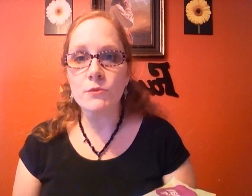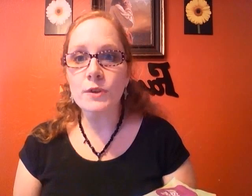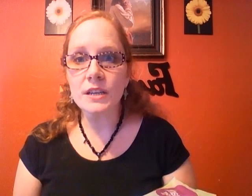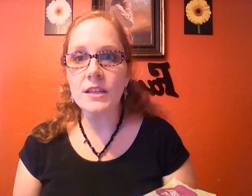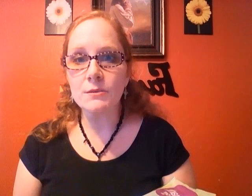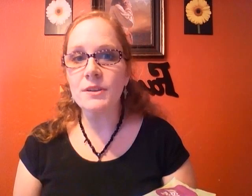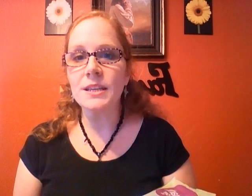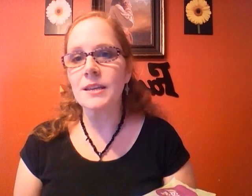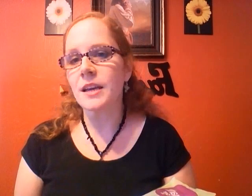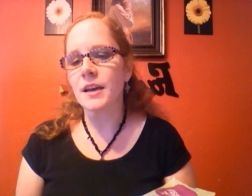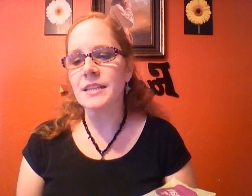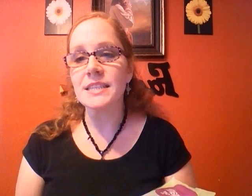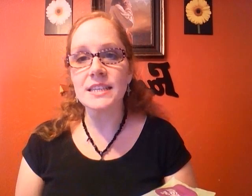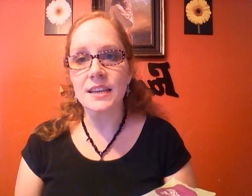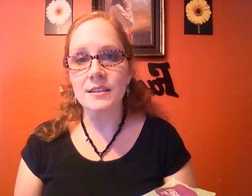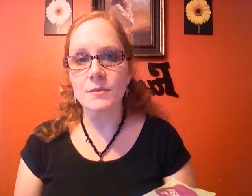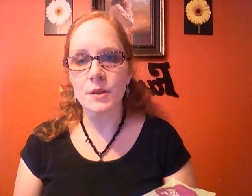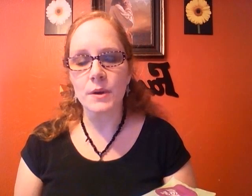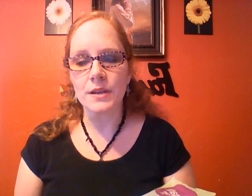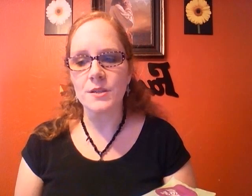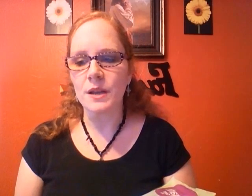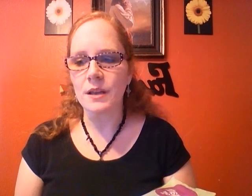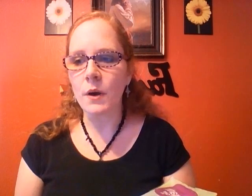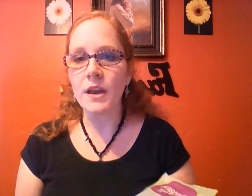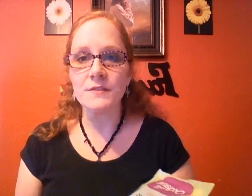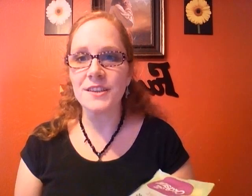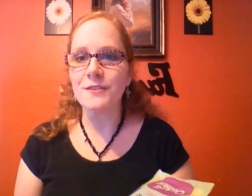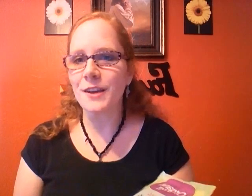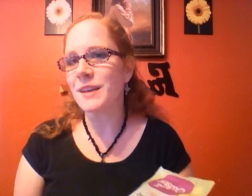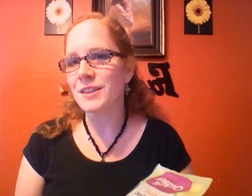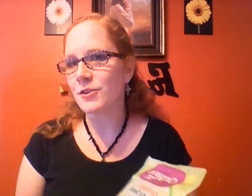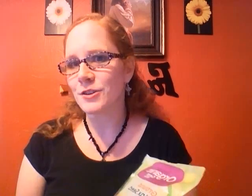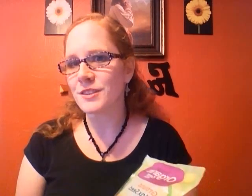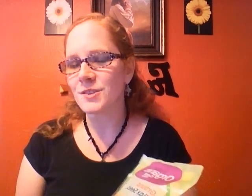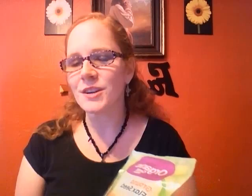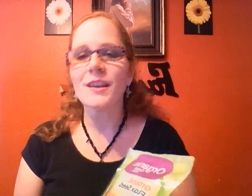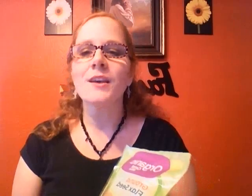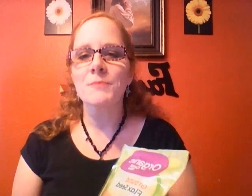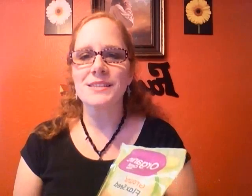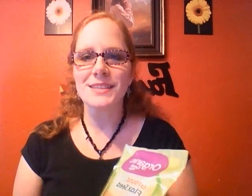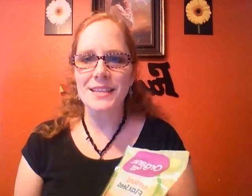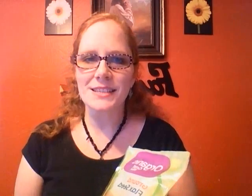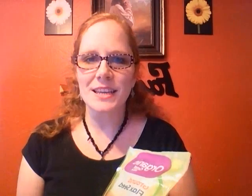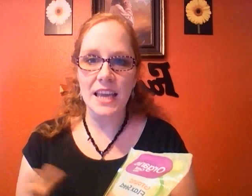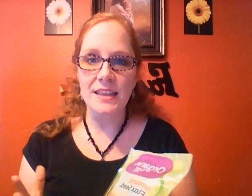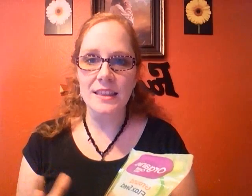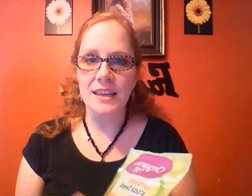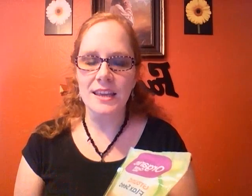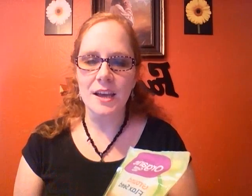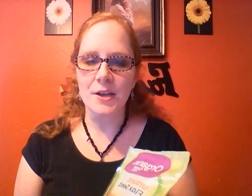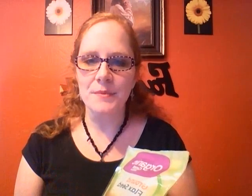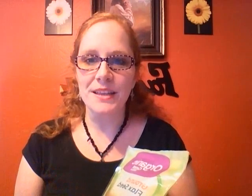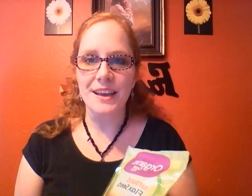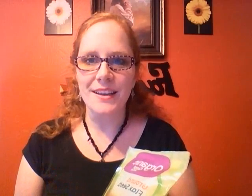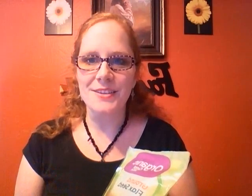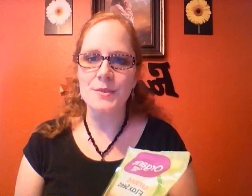really really detailed with what you're doing and quite often you'll find me at the grocery store muscle testing in the in the aisles